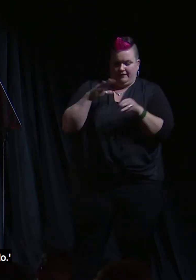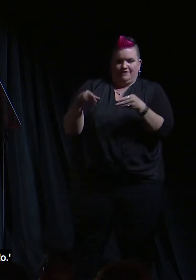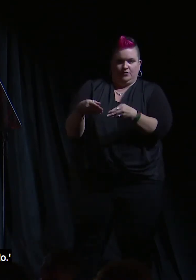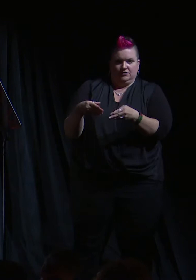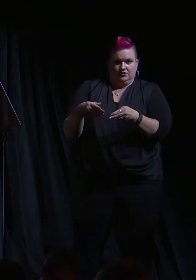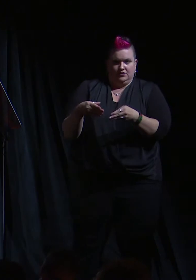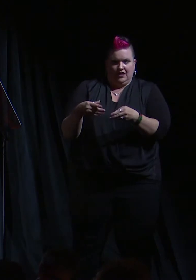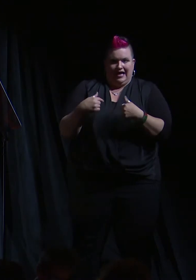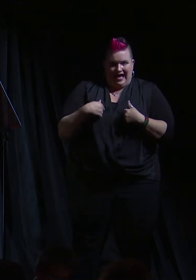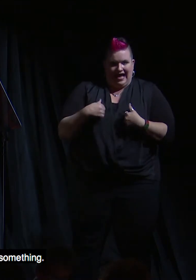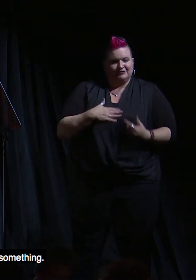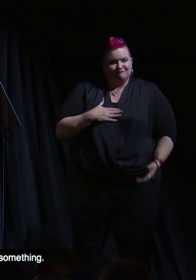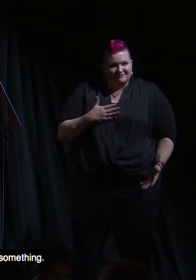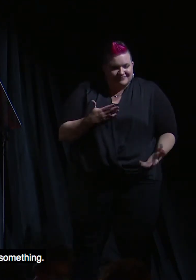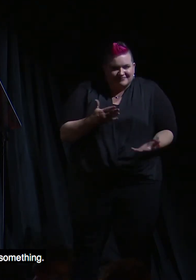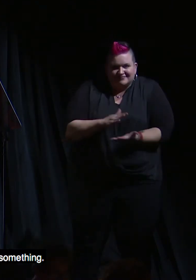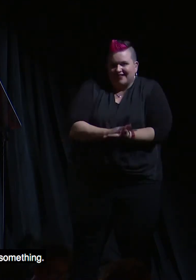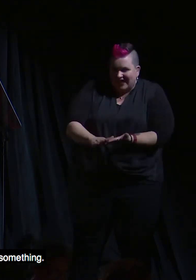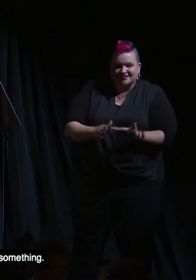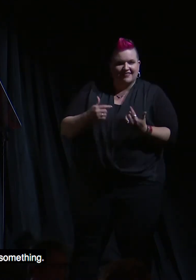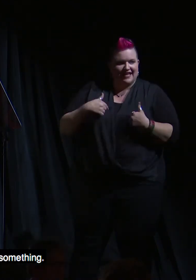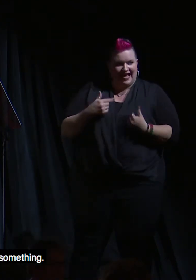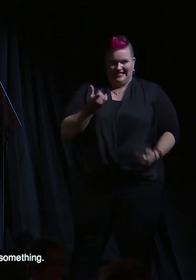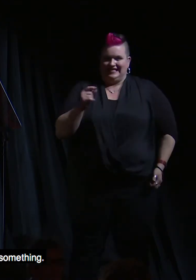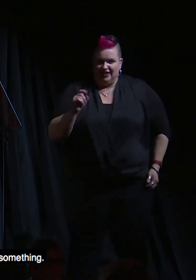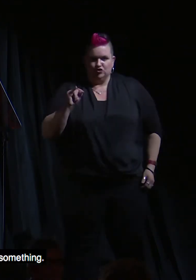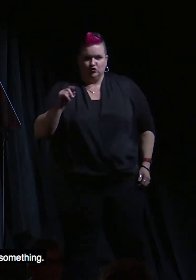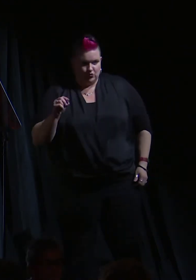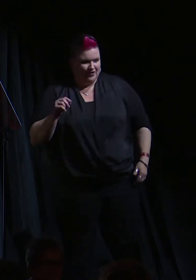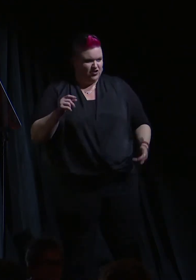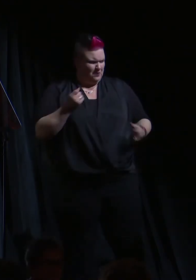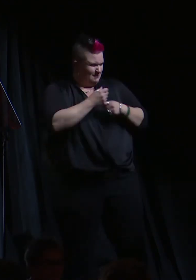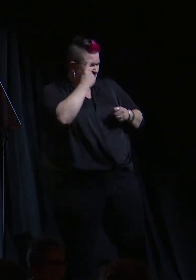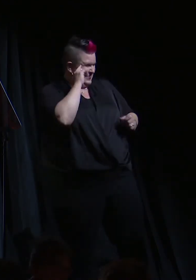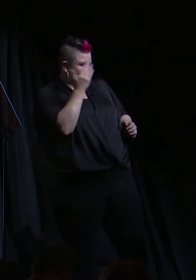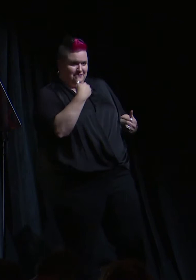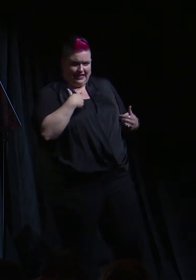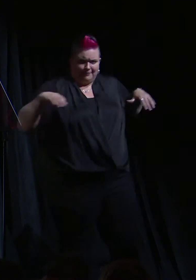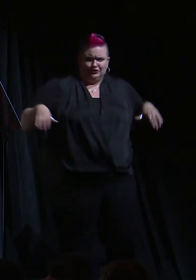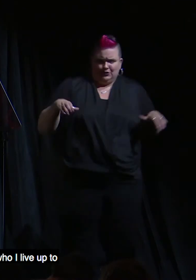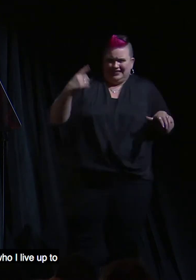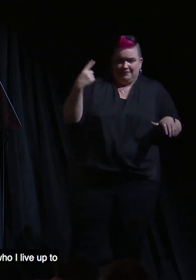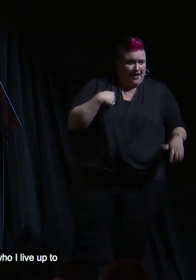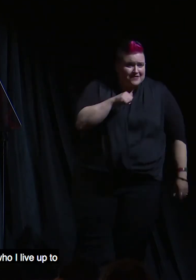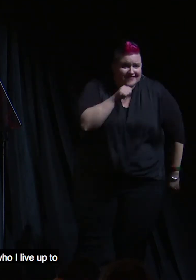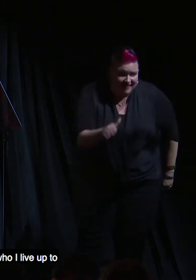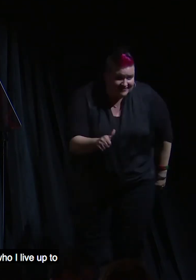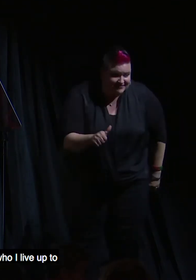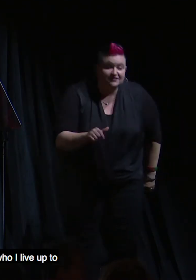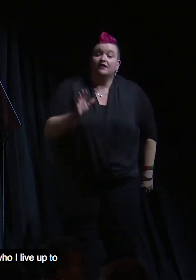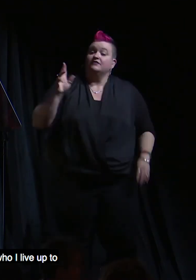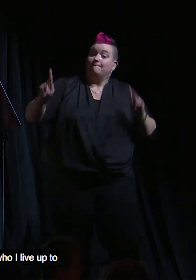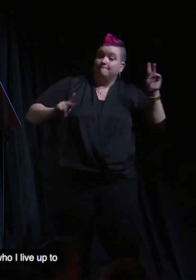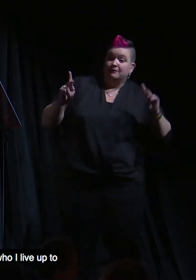I get to do. You all make it sound like I'm doing something. I am not. The people that